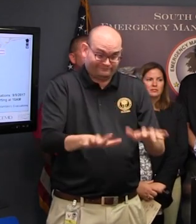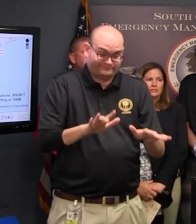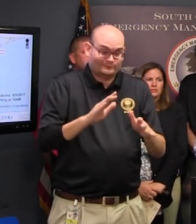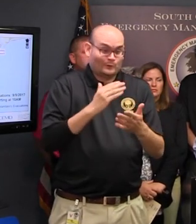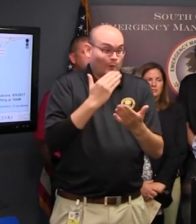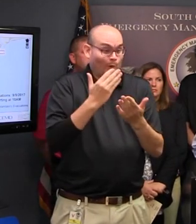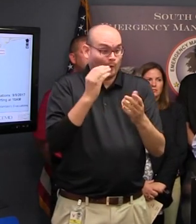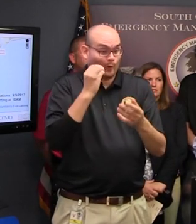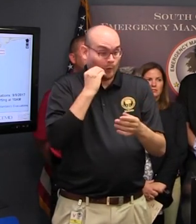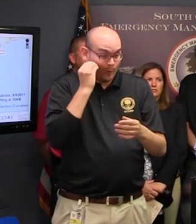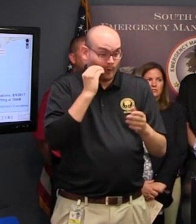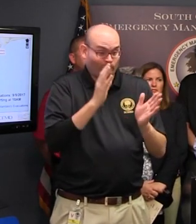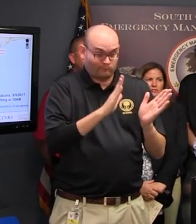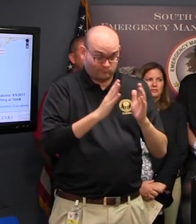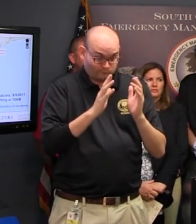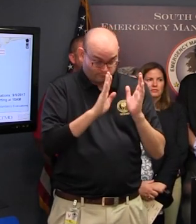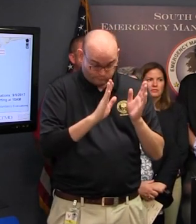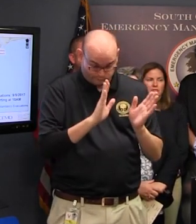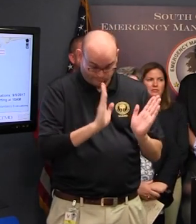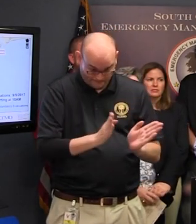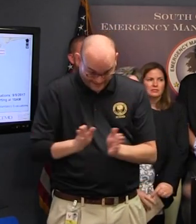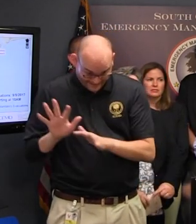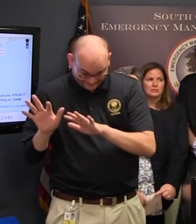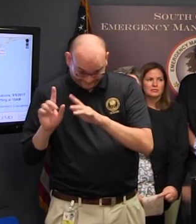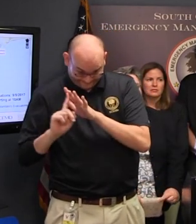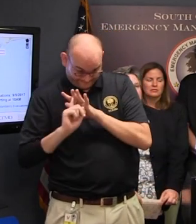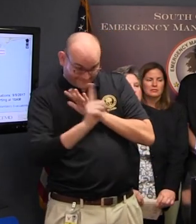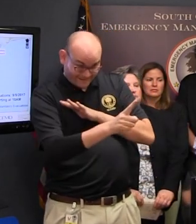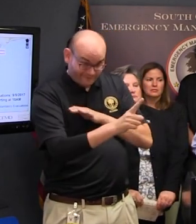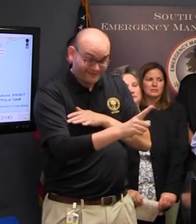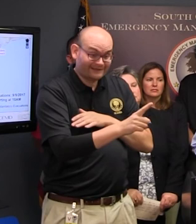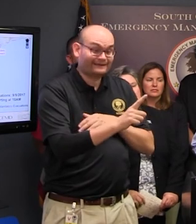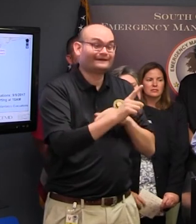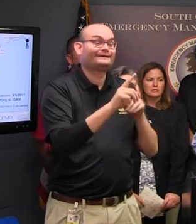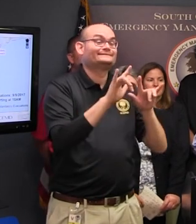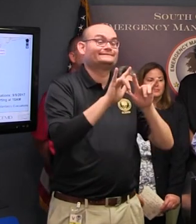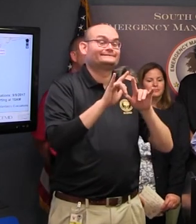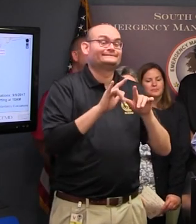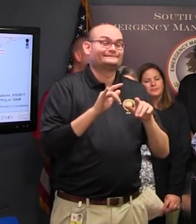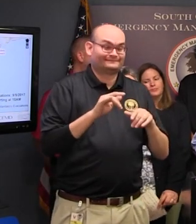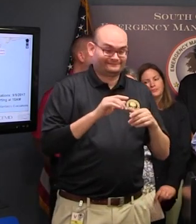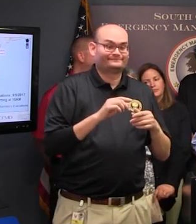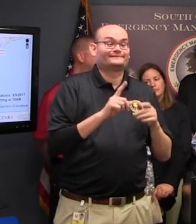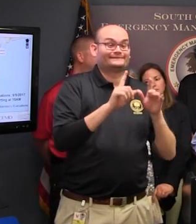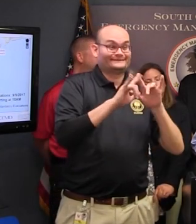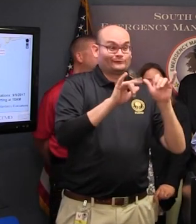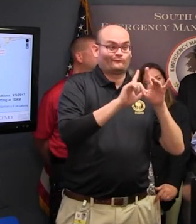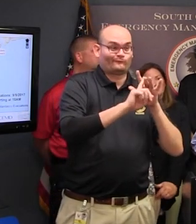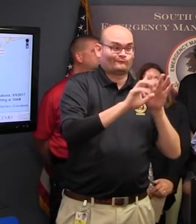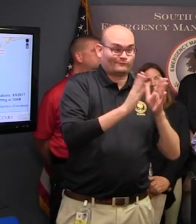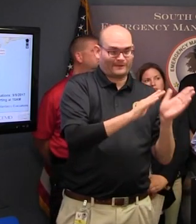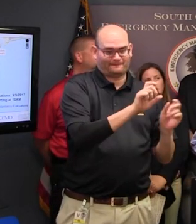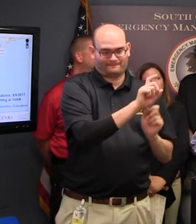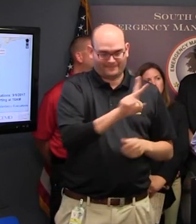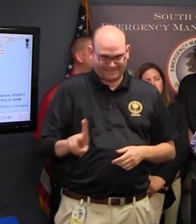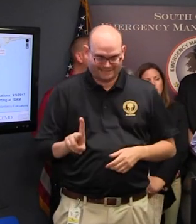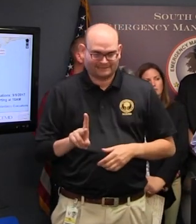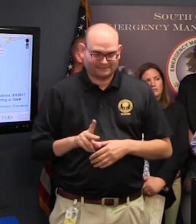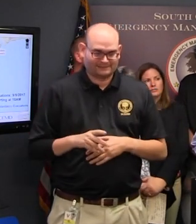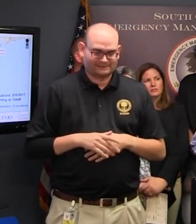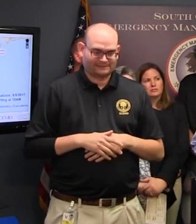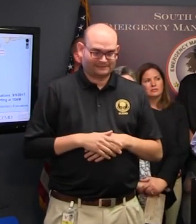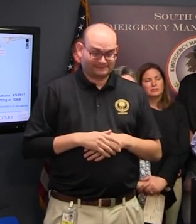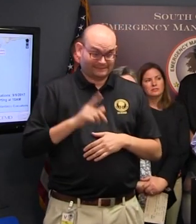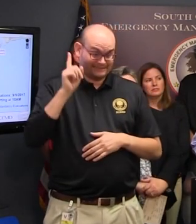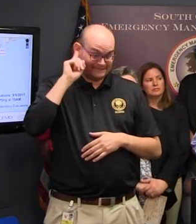several days at the least But we'll give the all clear as soon as